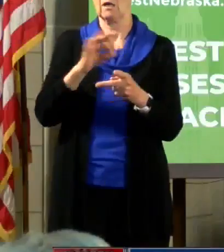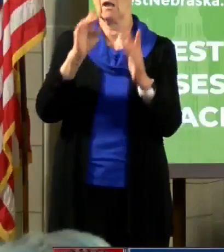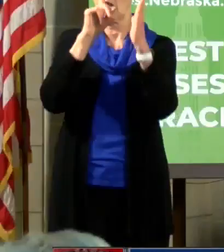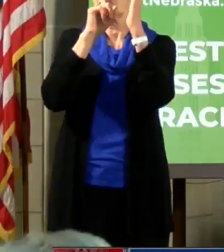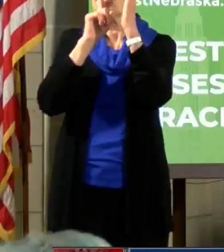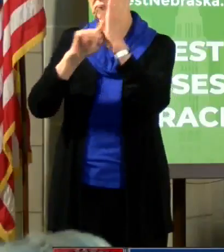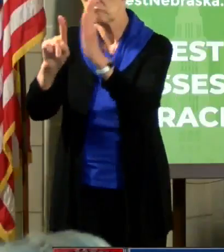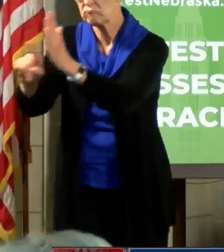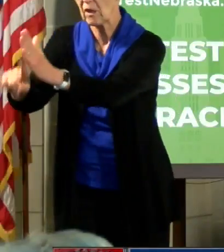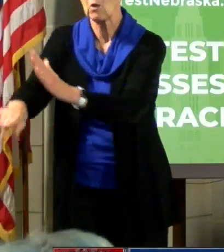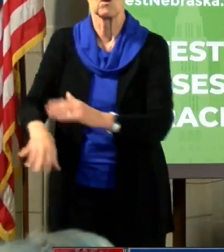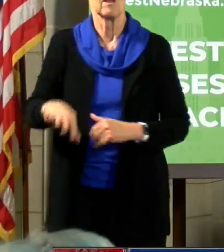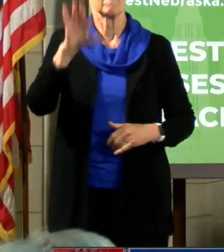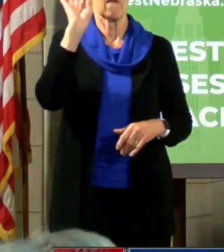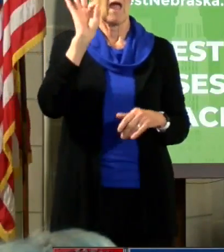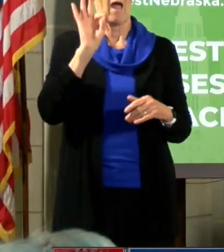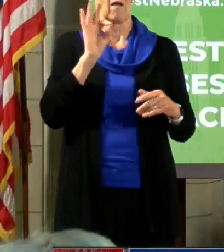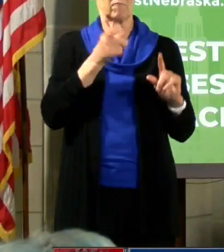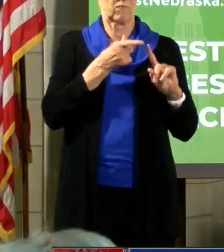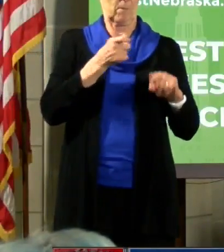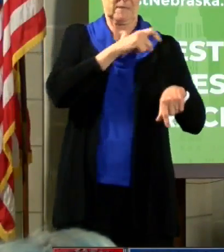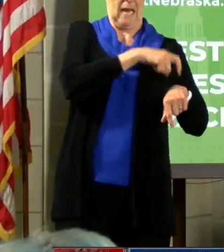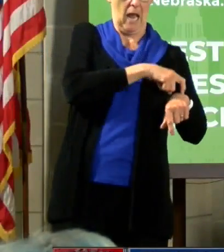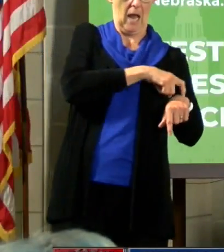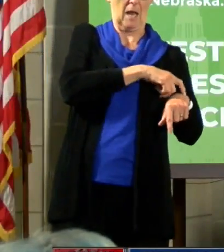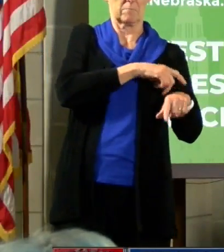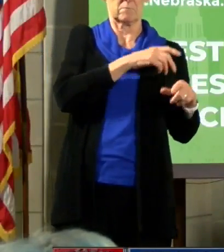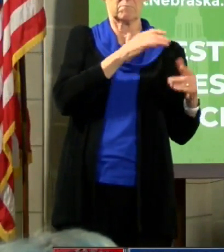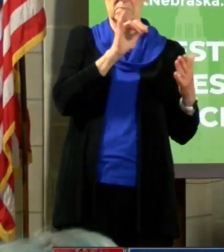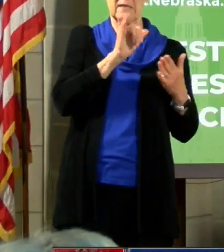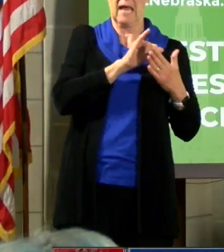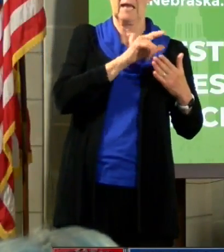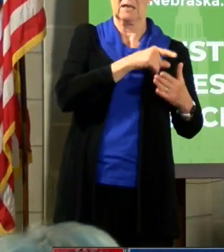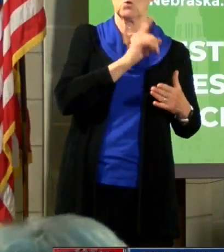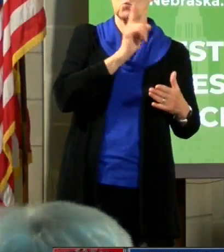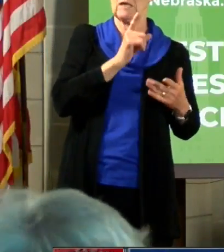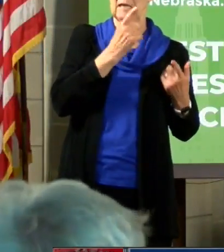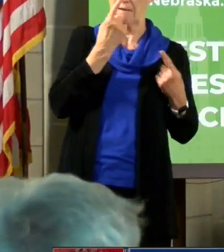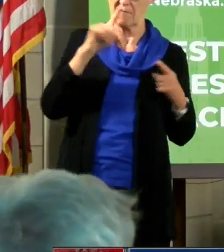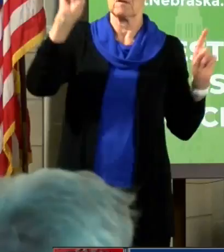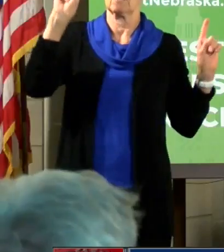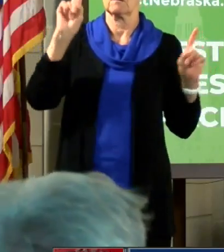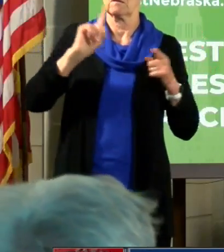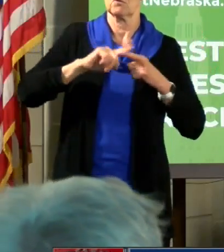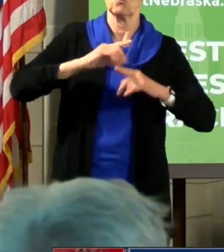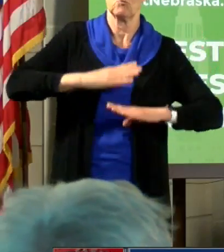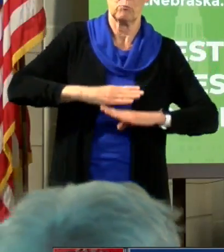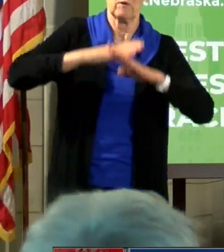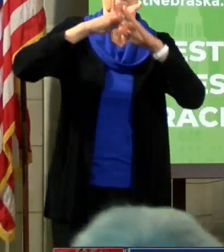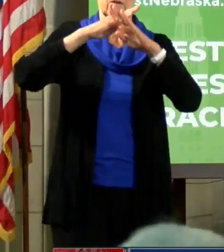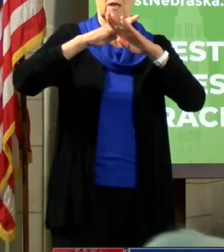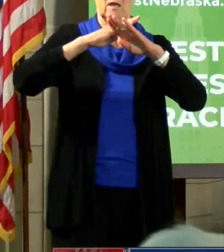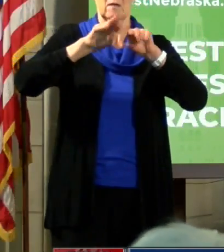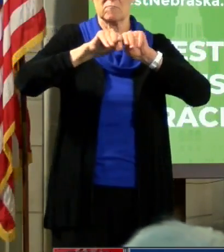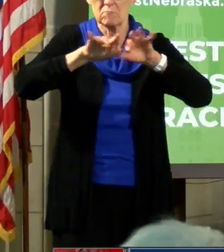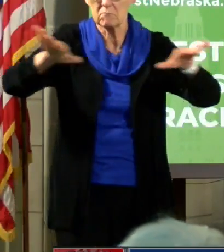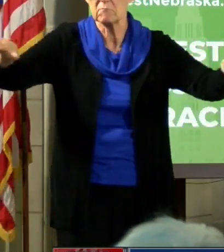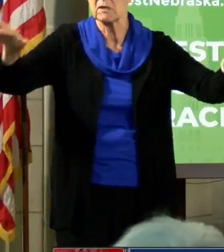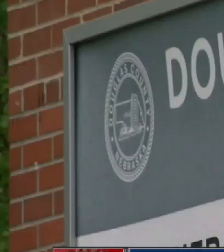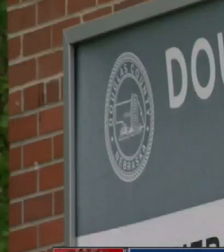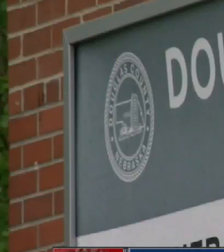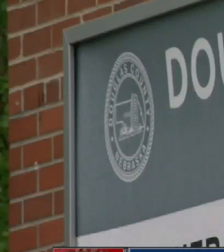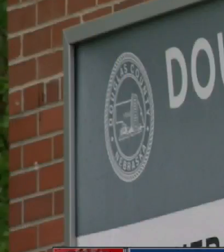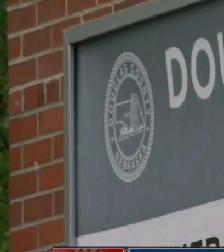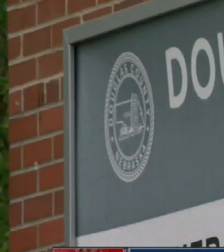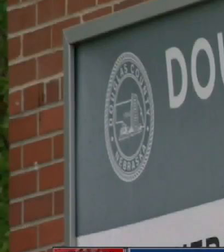Over time and history, this is a very effective way to really help stop additional transmission of